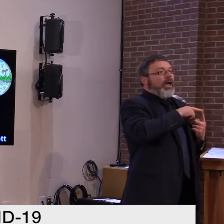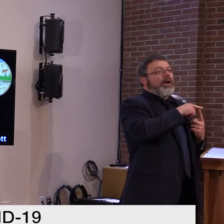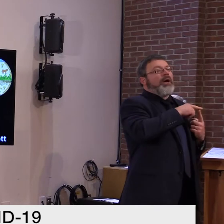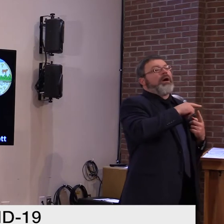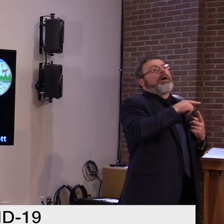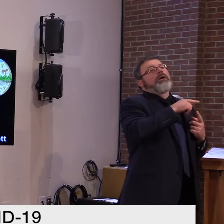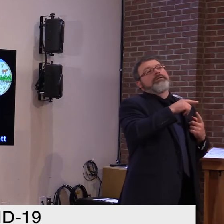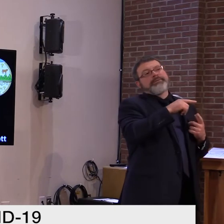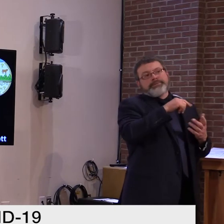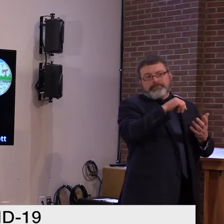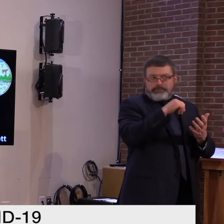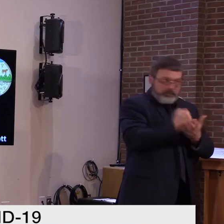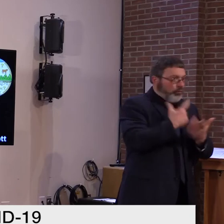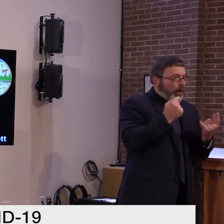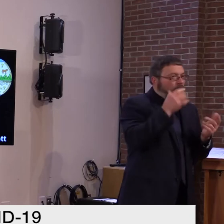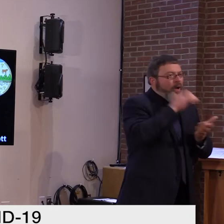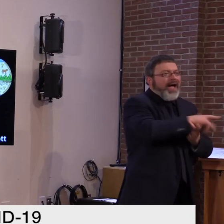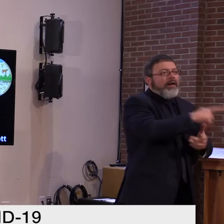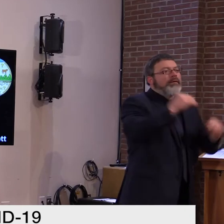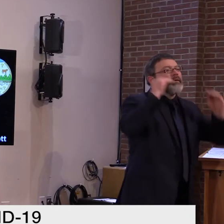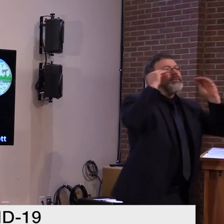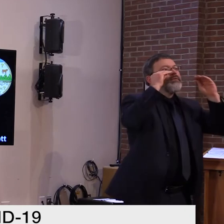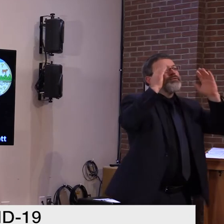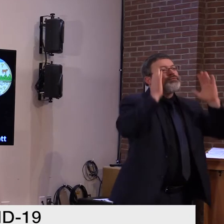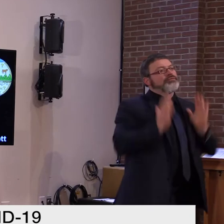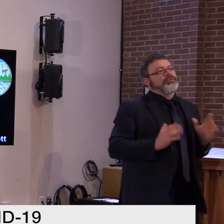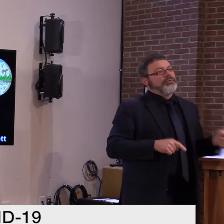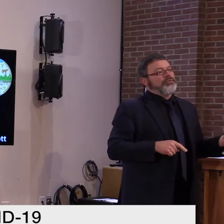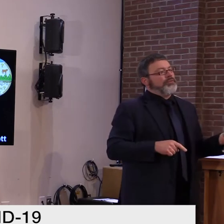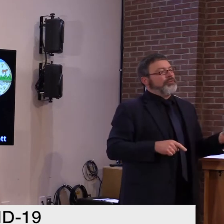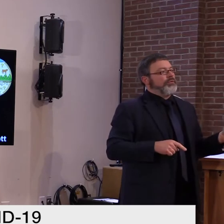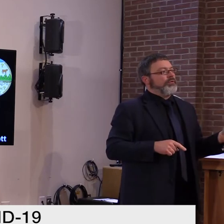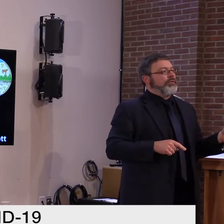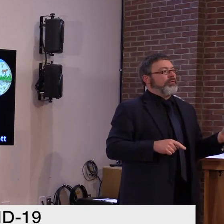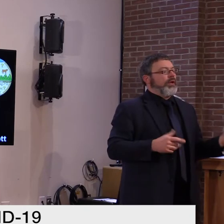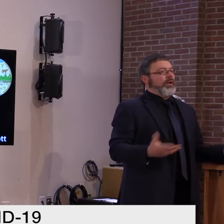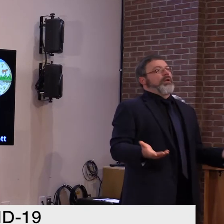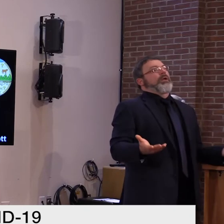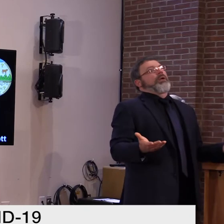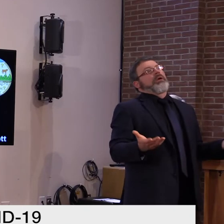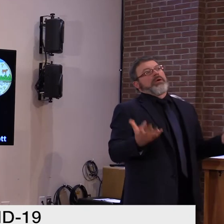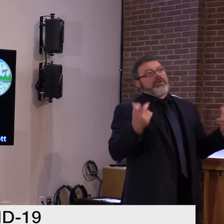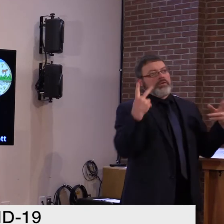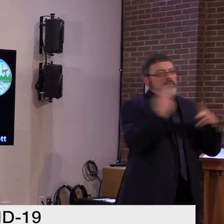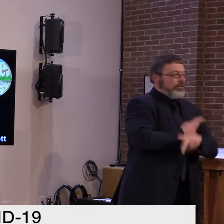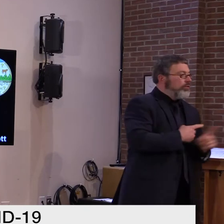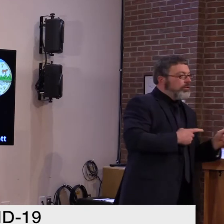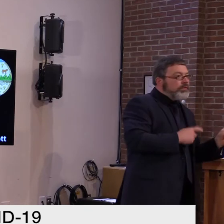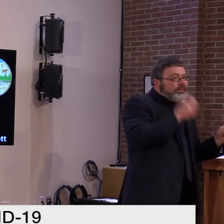exposed her fifth graders and some staff at the school to the coronavirus.